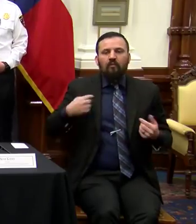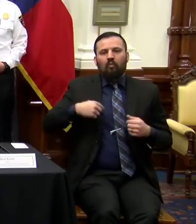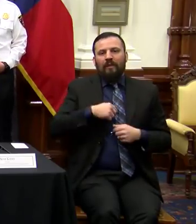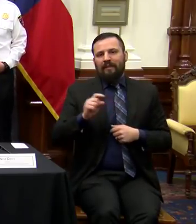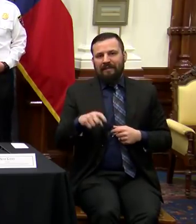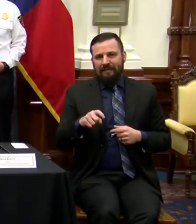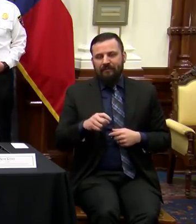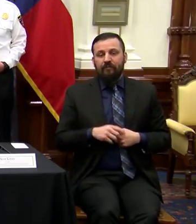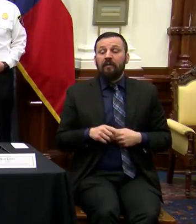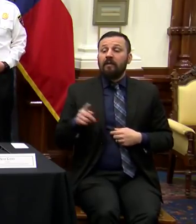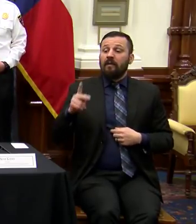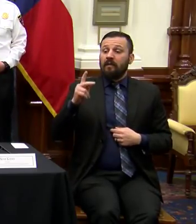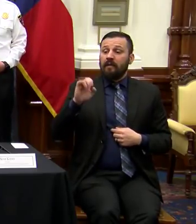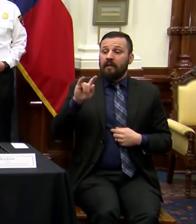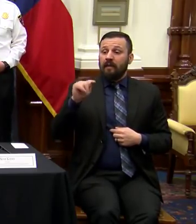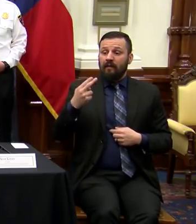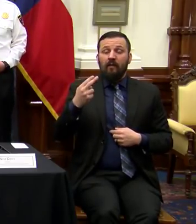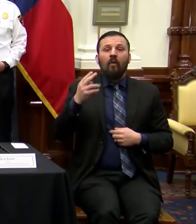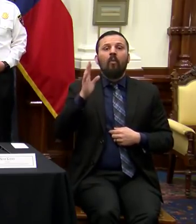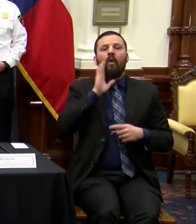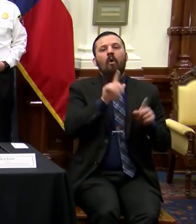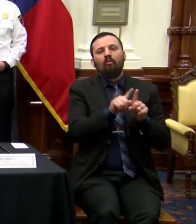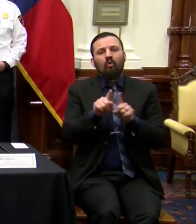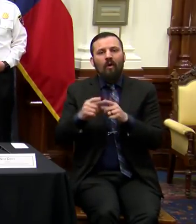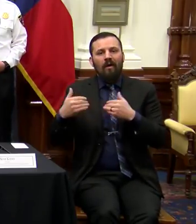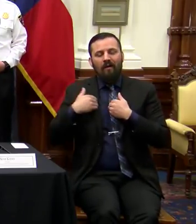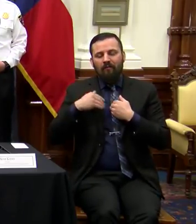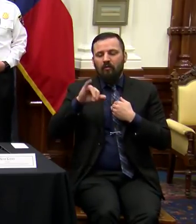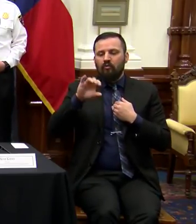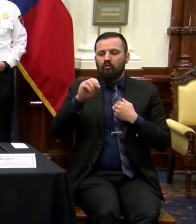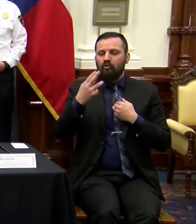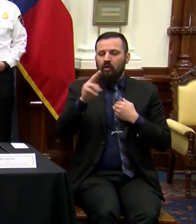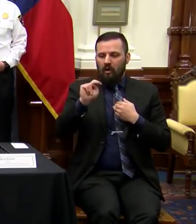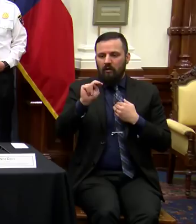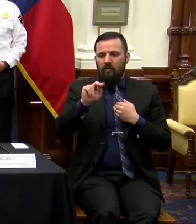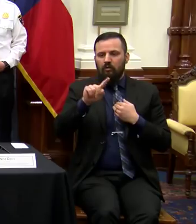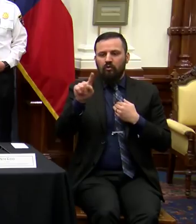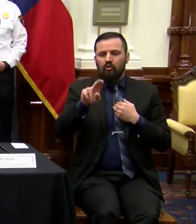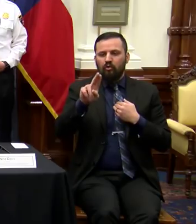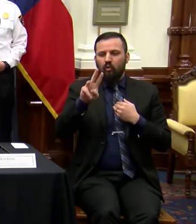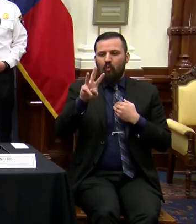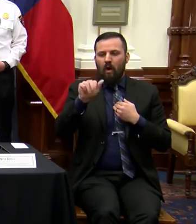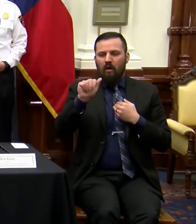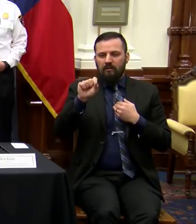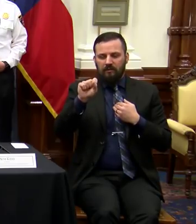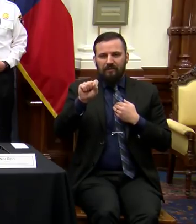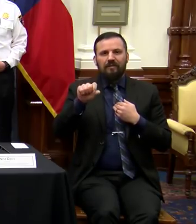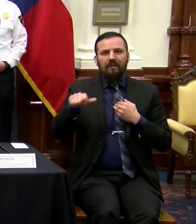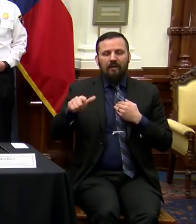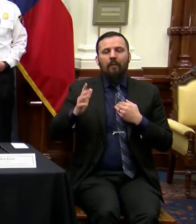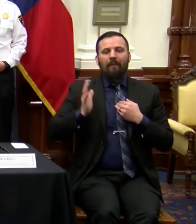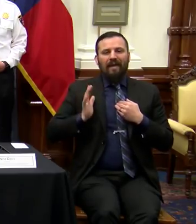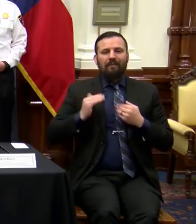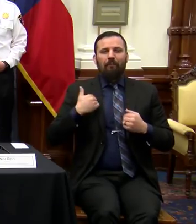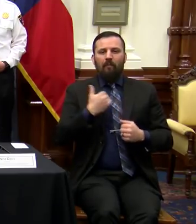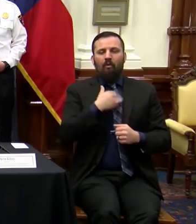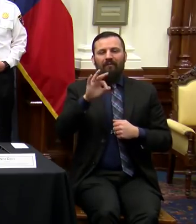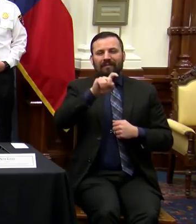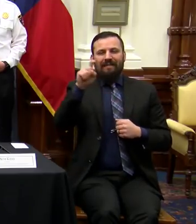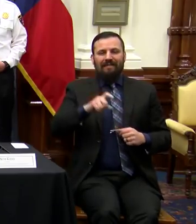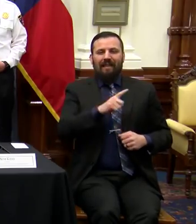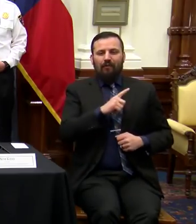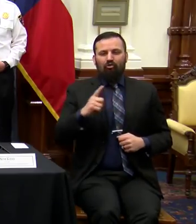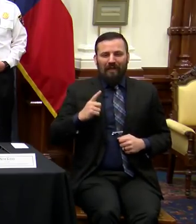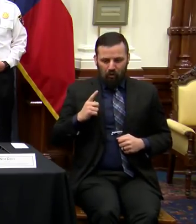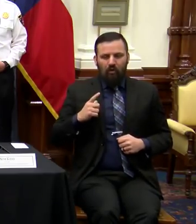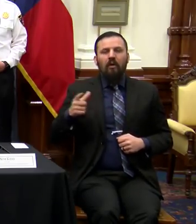Keith will be joined by Dr. John Zerwas, an immediate past member of the Texas legislature, who will assist with